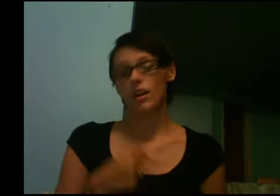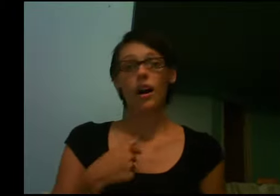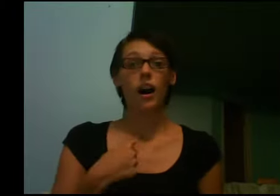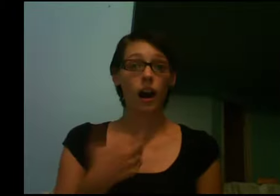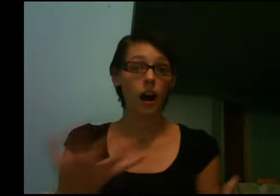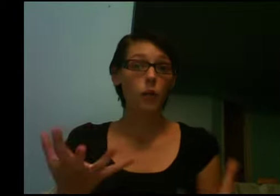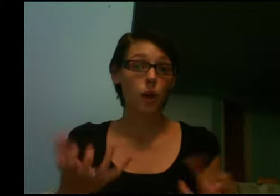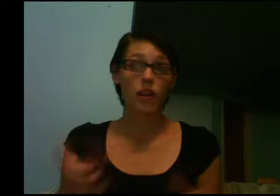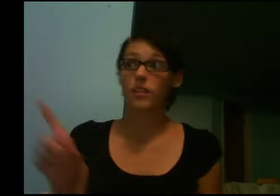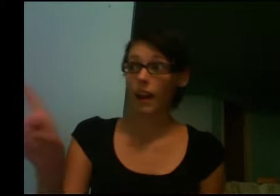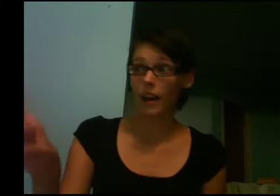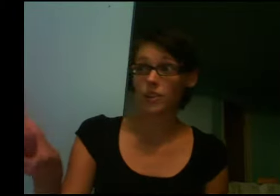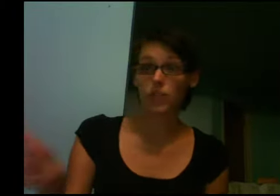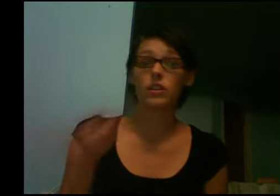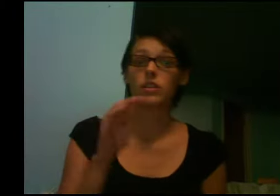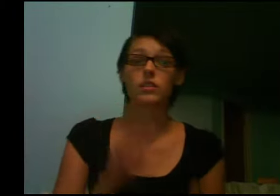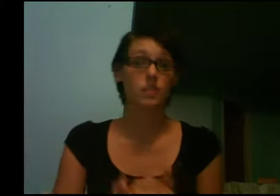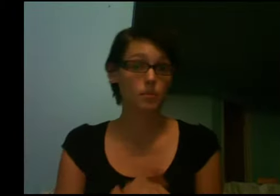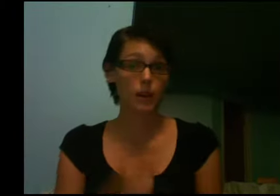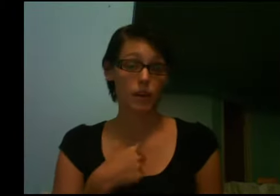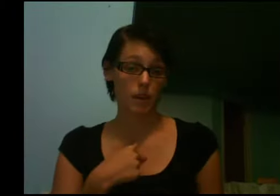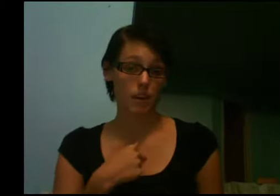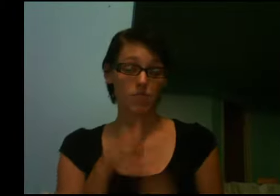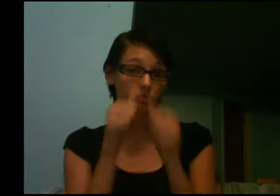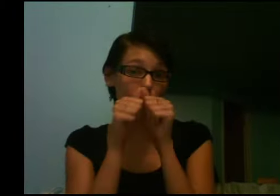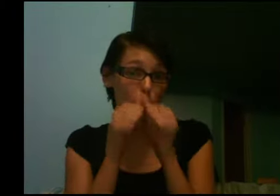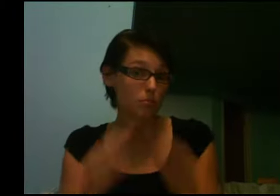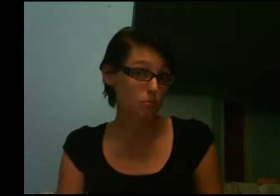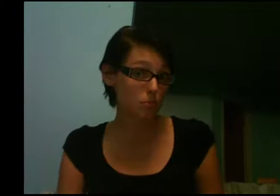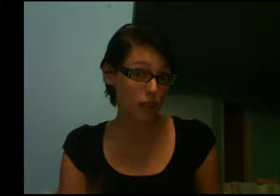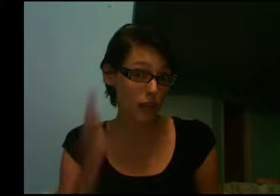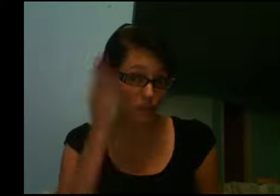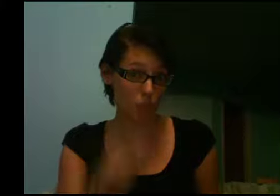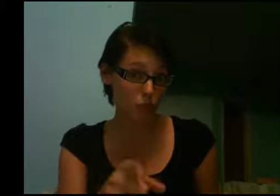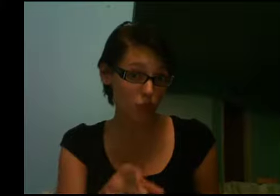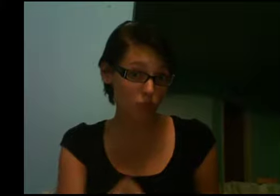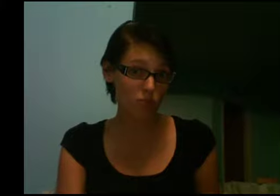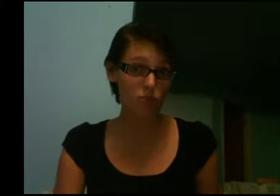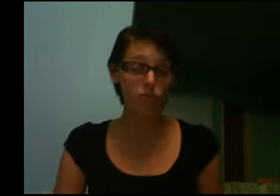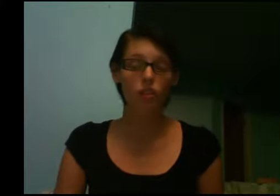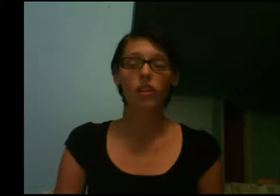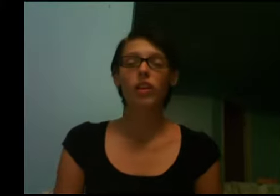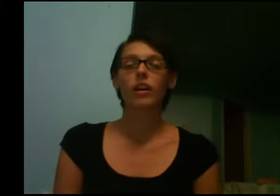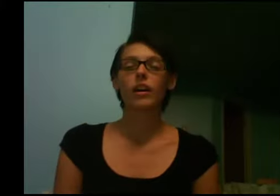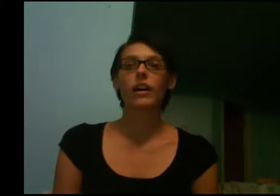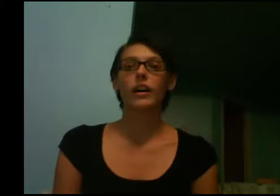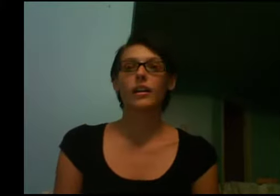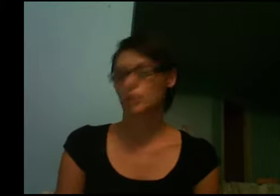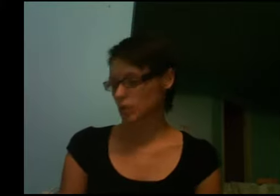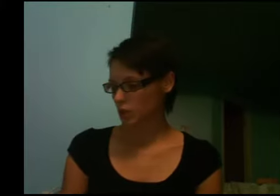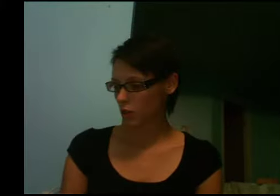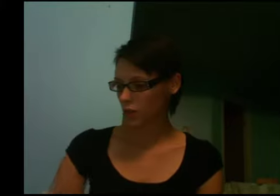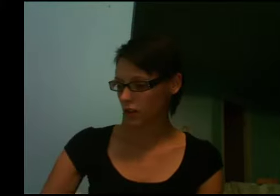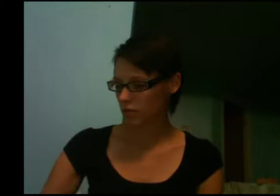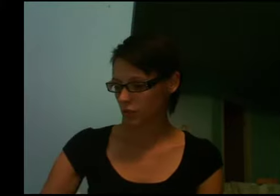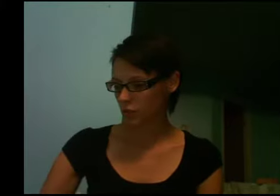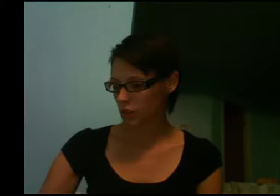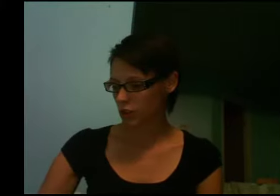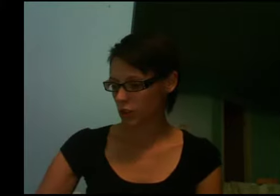I want to ask her to marry me. Bless will you. So, it's a total of, what, one, two,